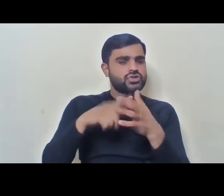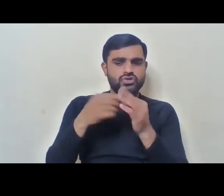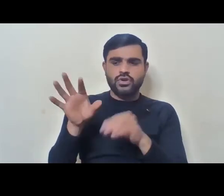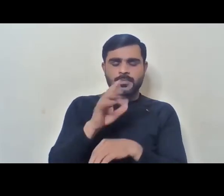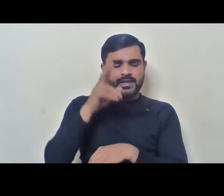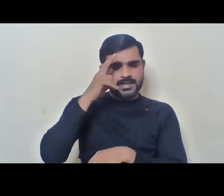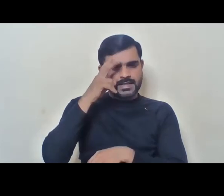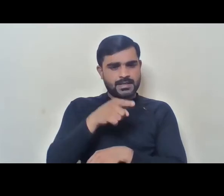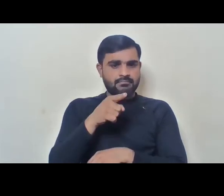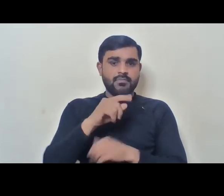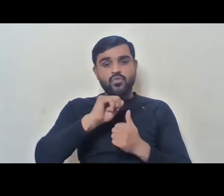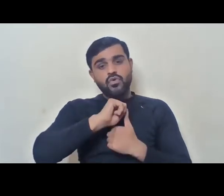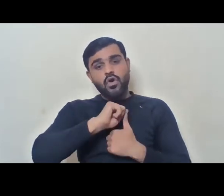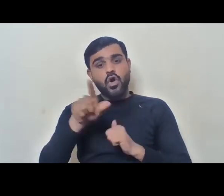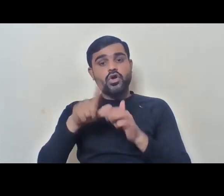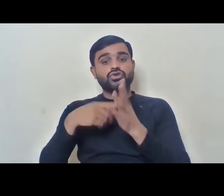that in all of these